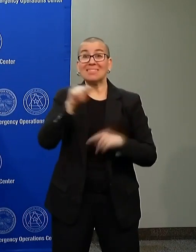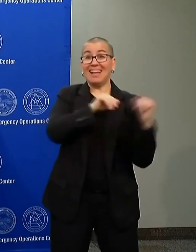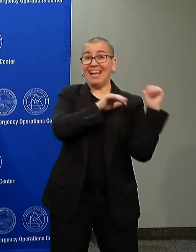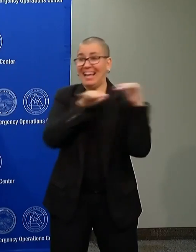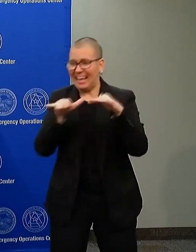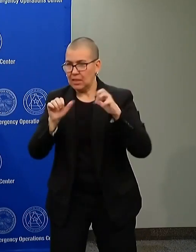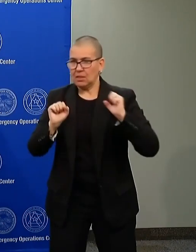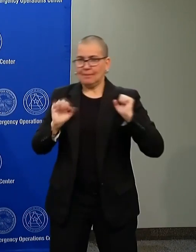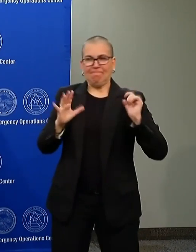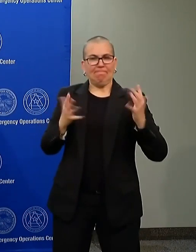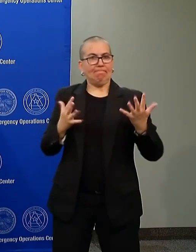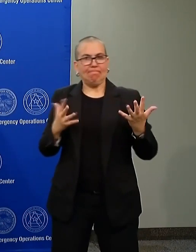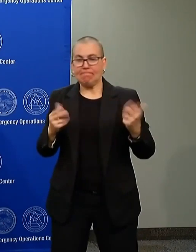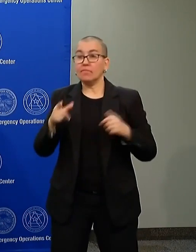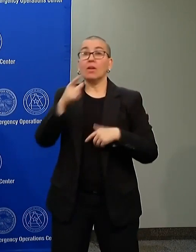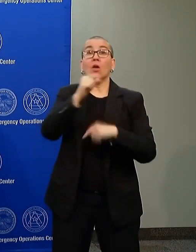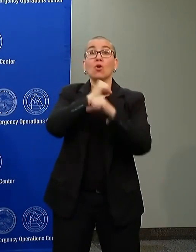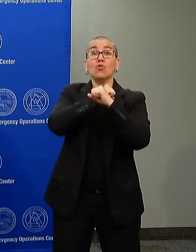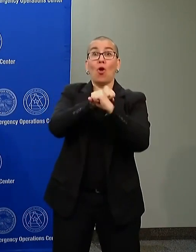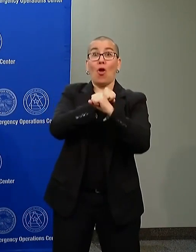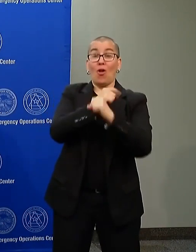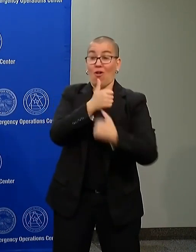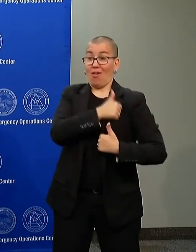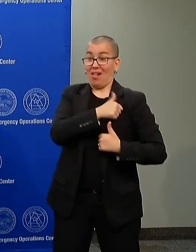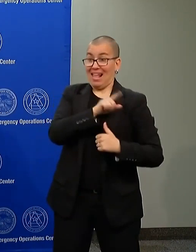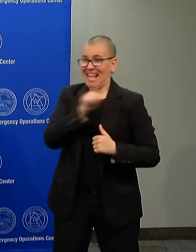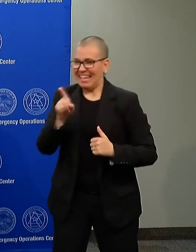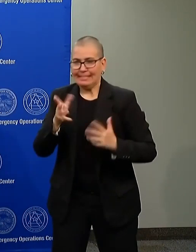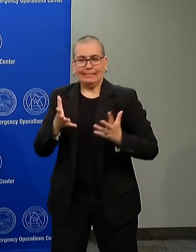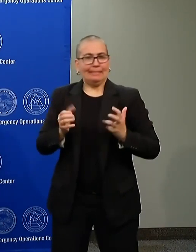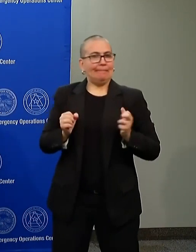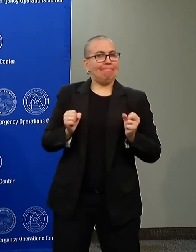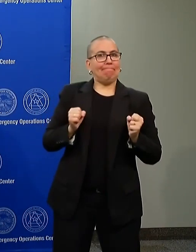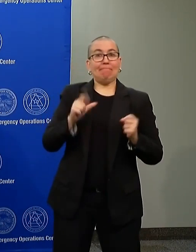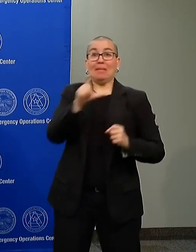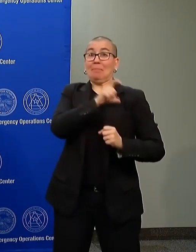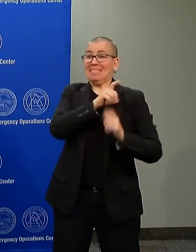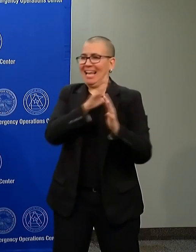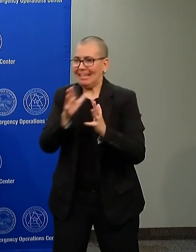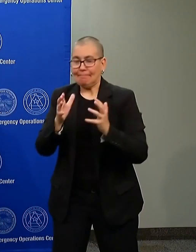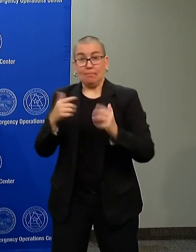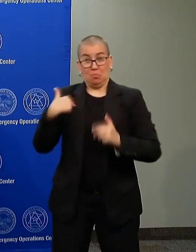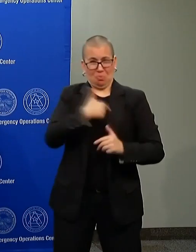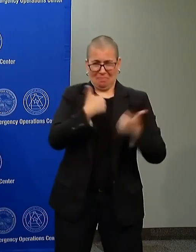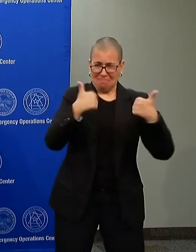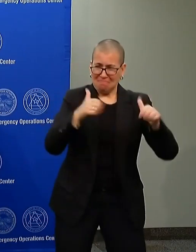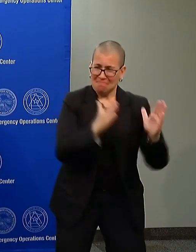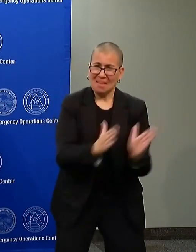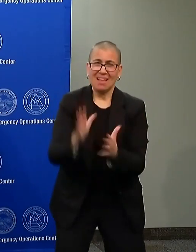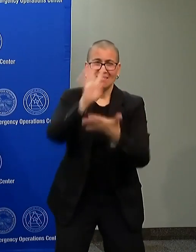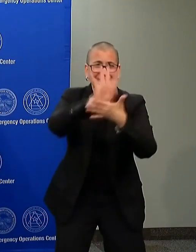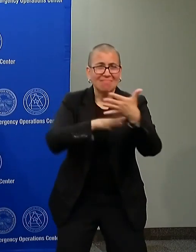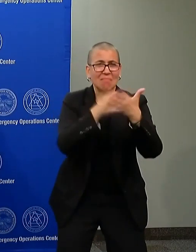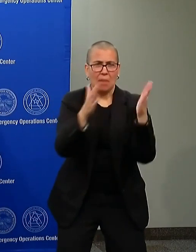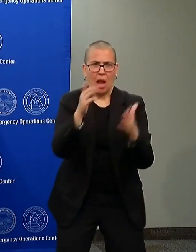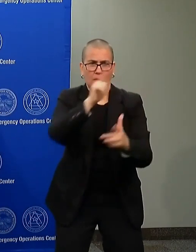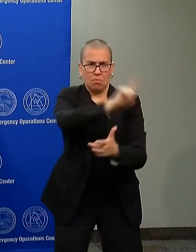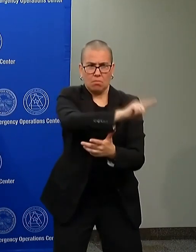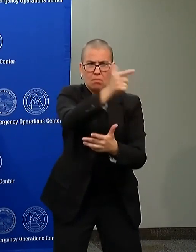National Guardsmen as they seek to provide safety safety in our community in